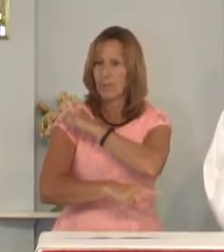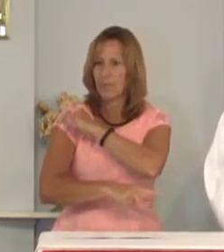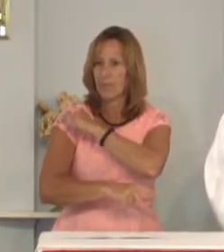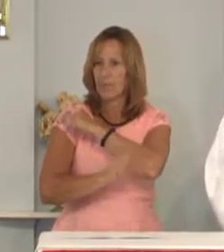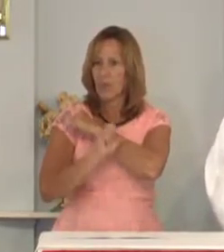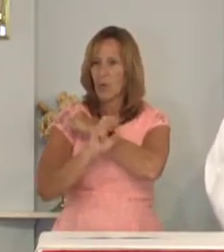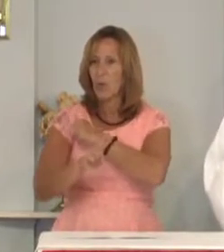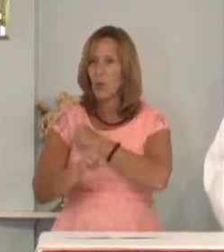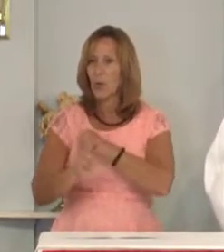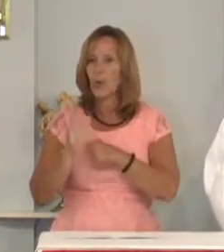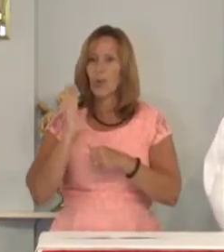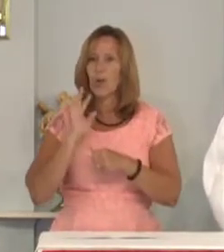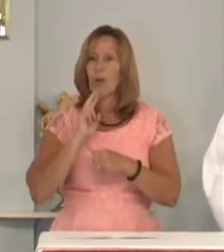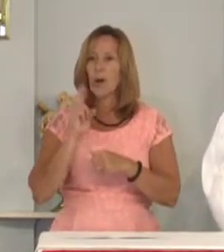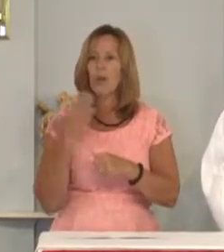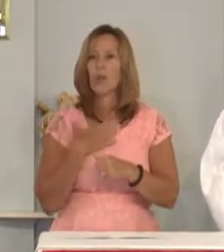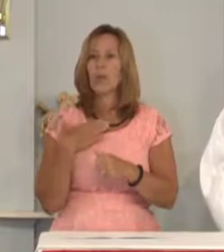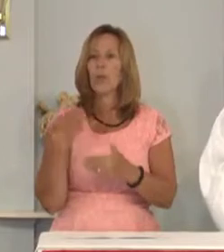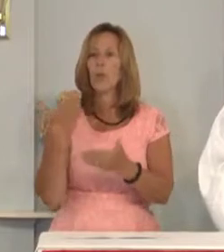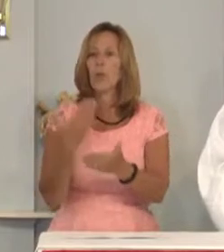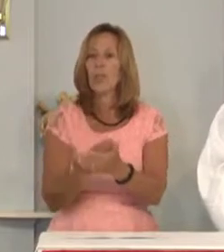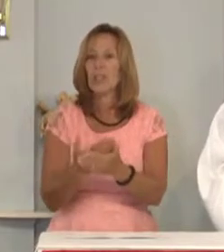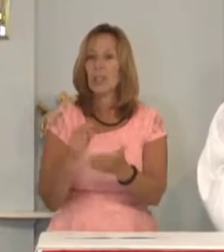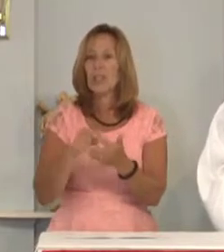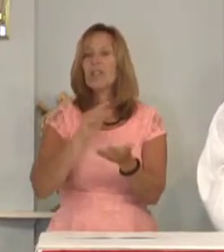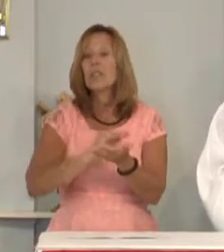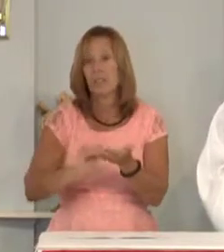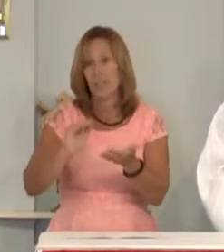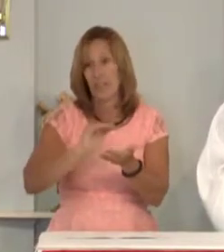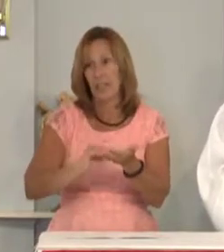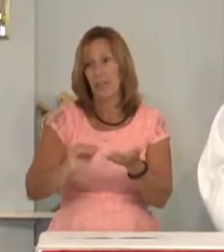or are we willing to forgive?